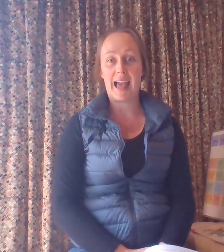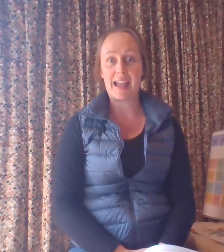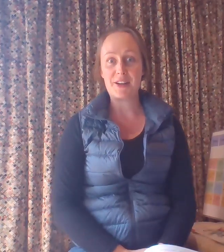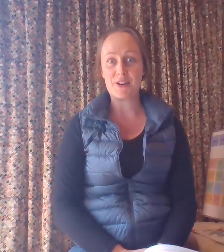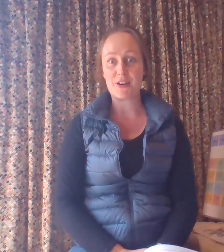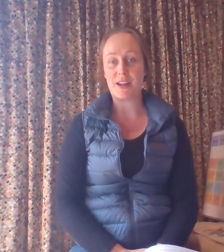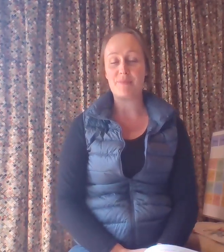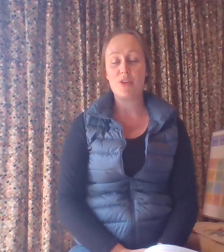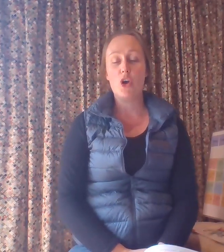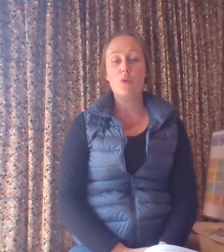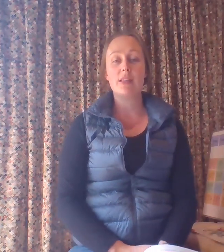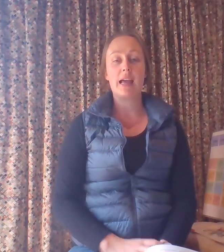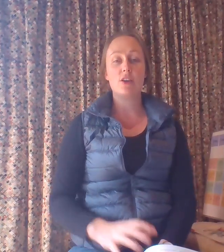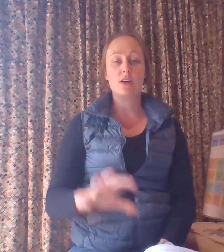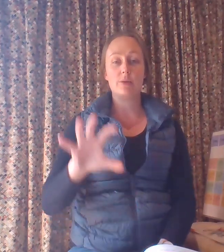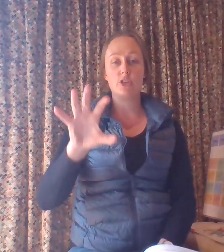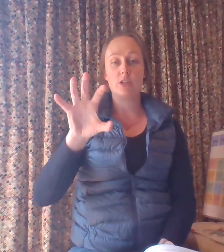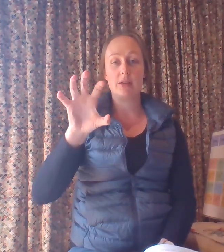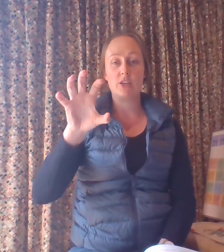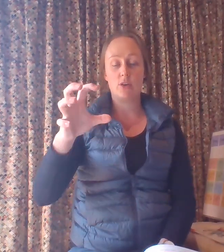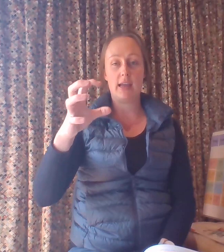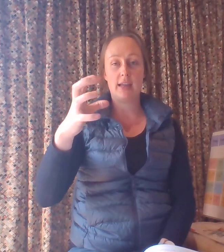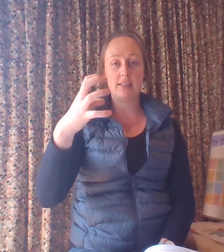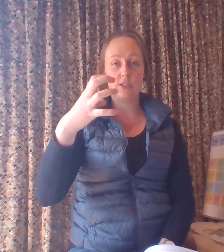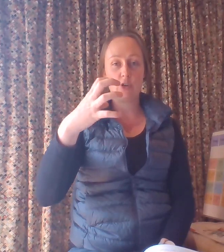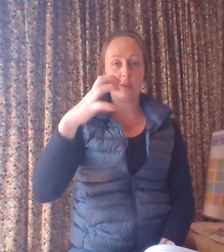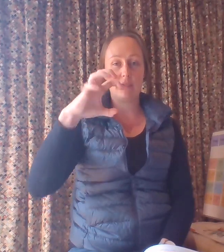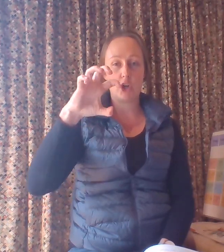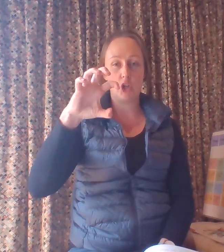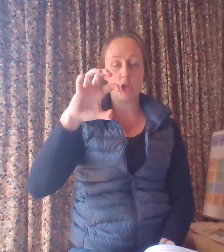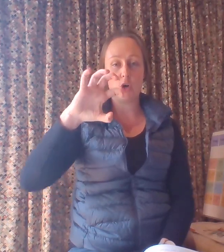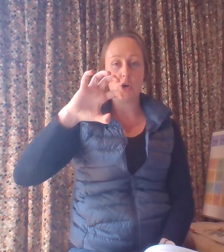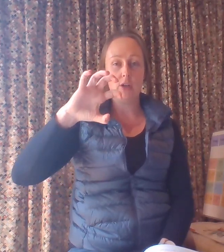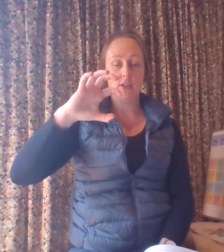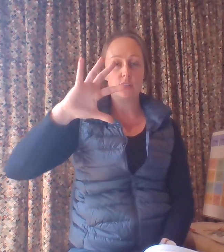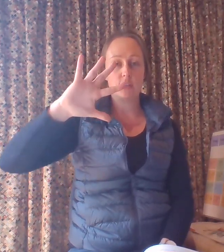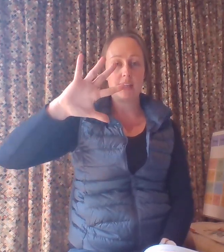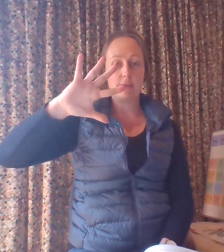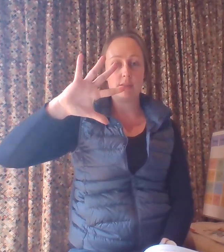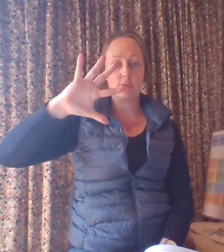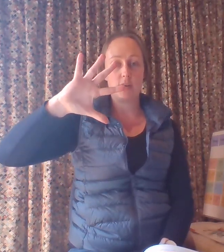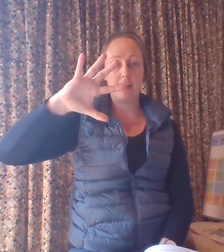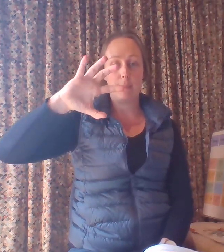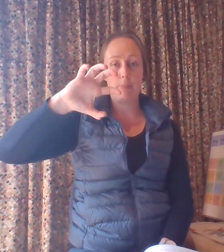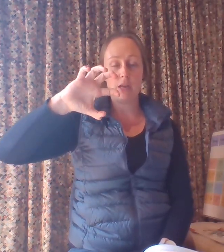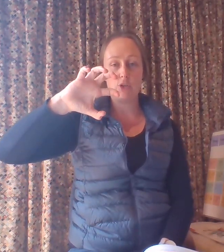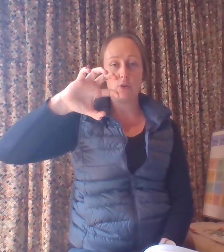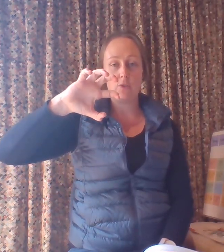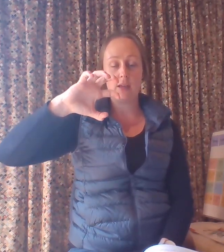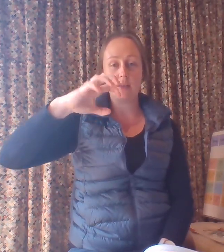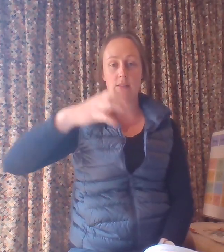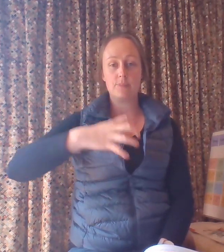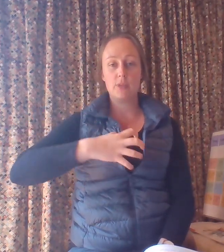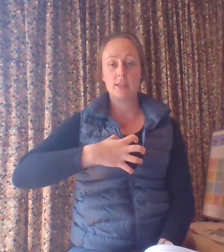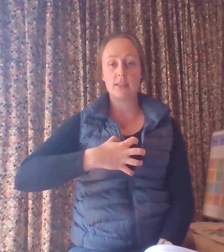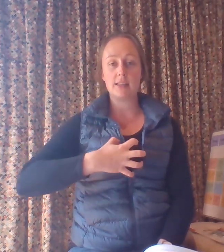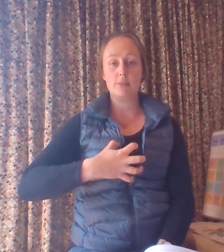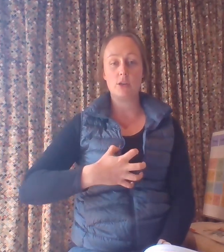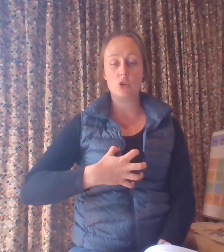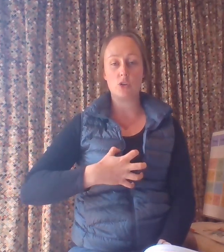angry. With angry I want you to make your hands into a bit of a claw. So you start with them straight and then bend your fingers. Start them in the